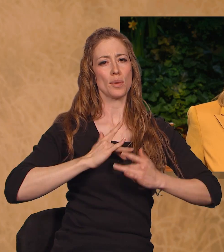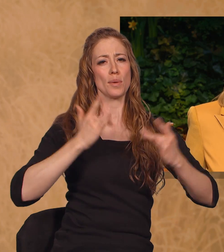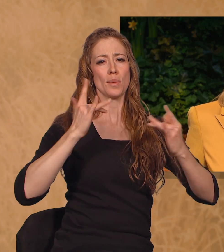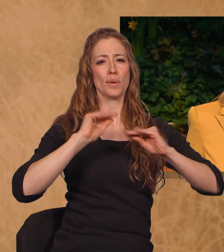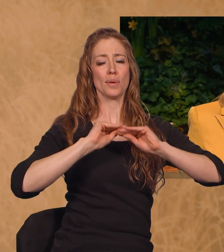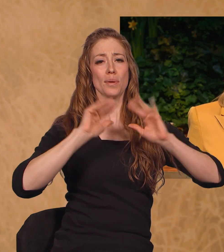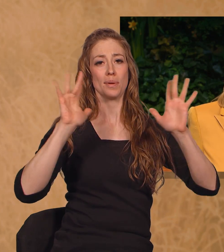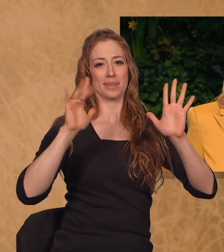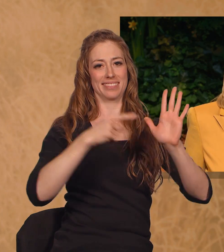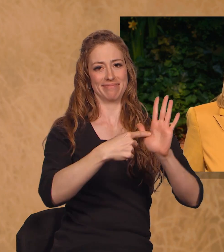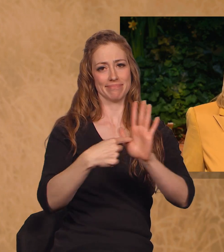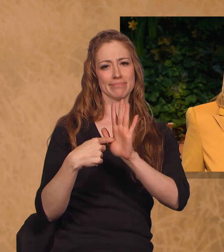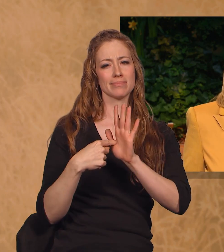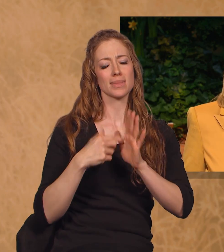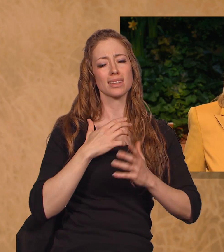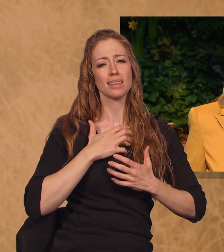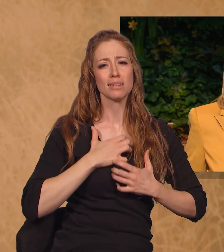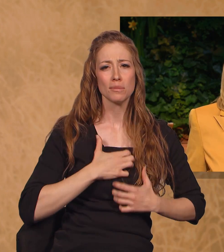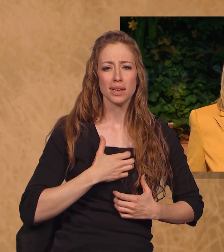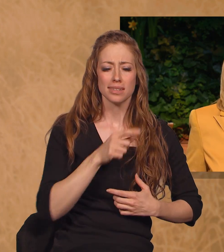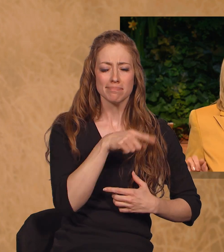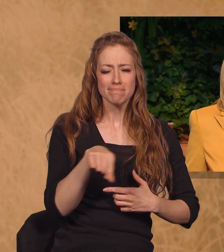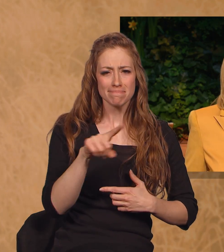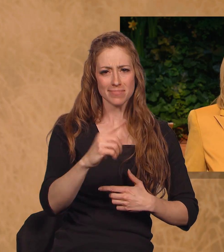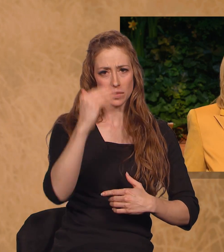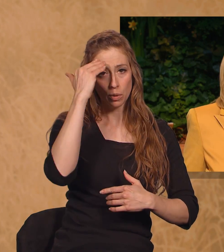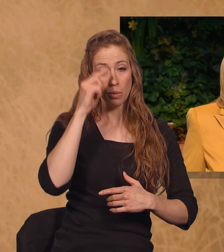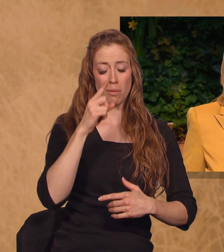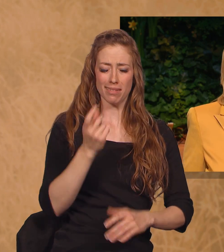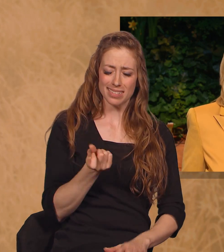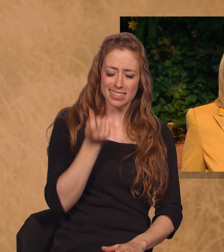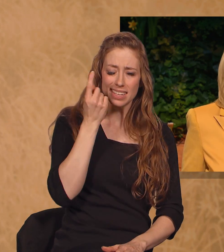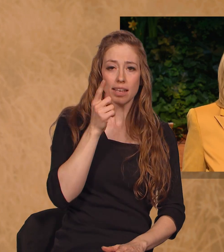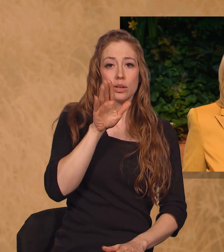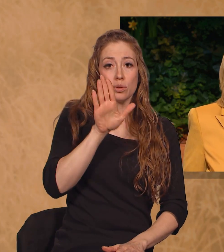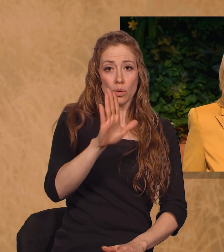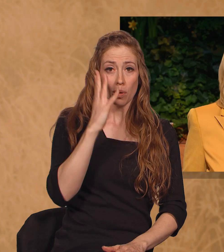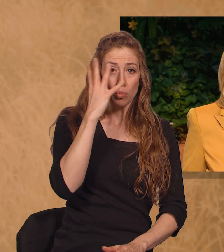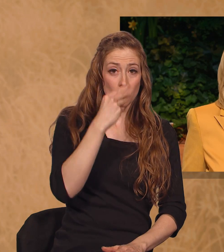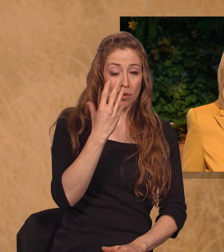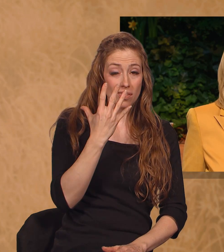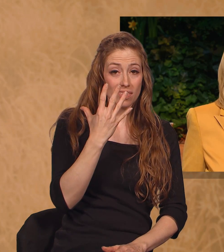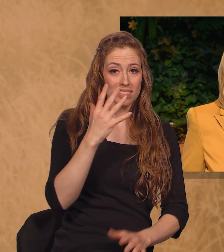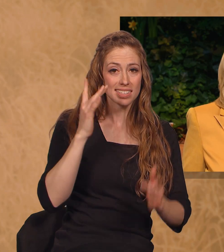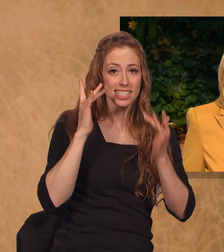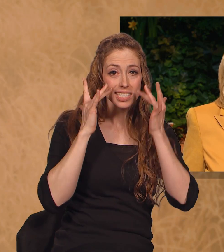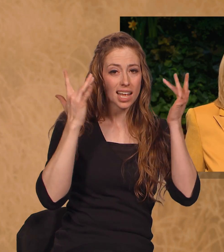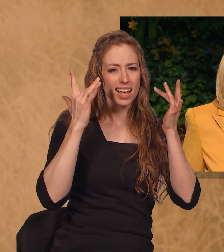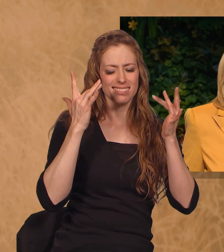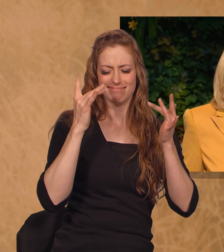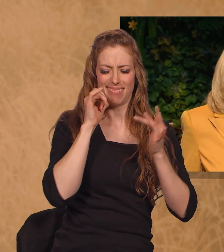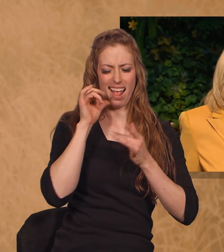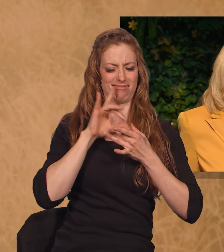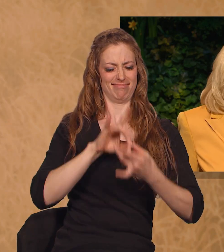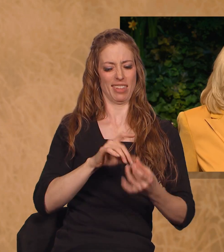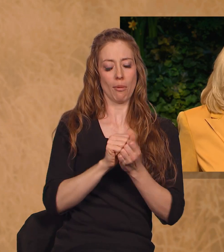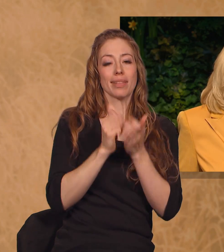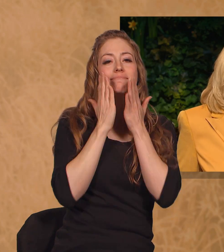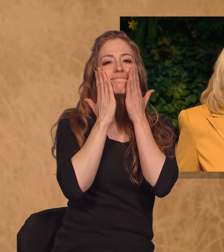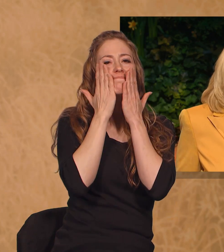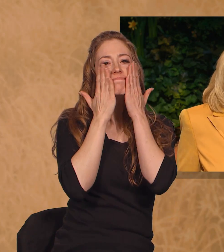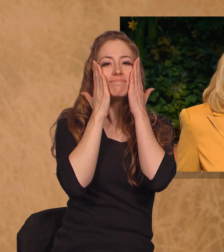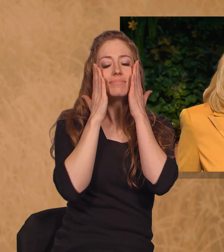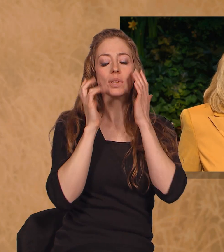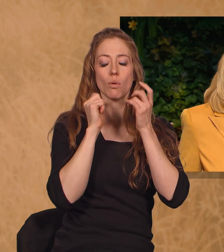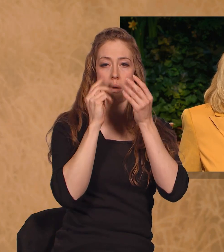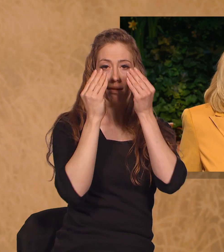assembled here tonight would know and understand that your beauty, your shine, does not lie in makeup or gooey cream